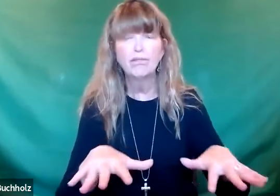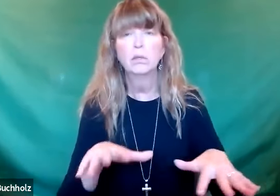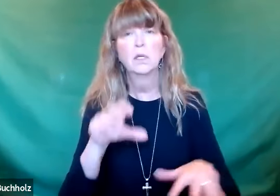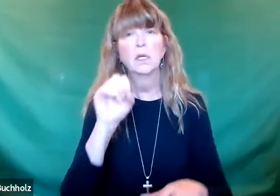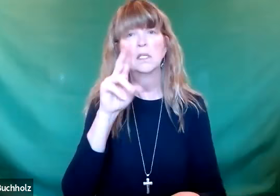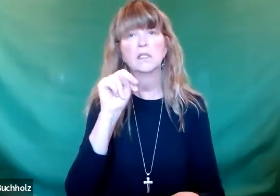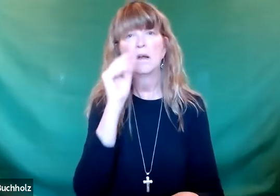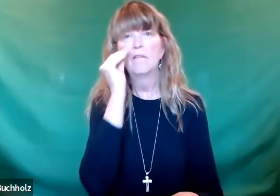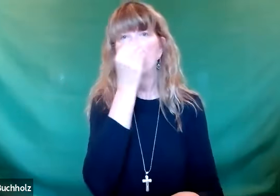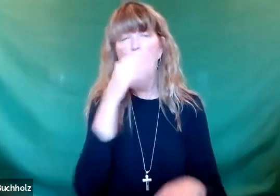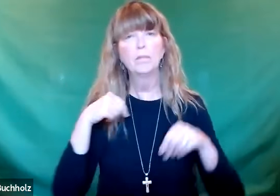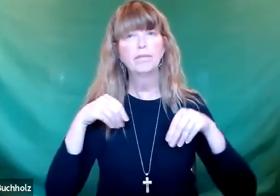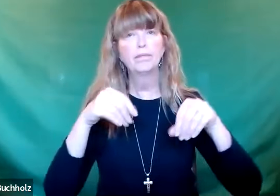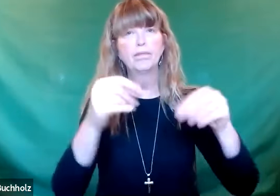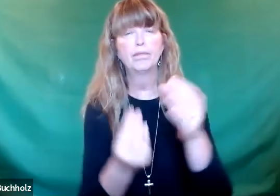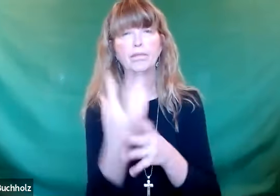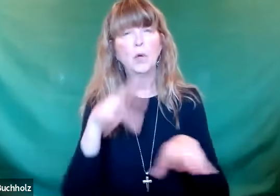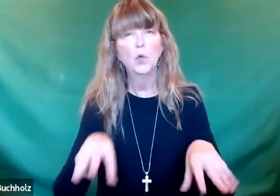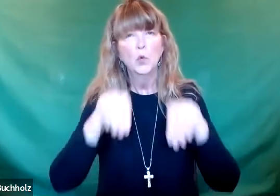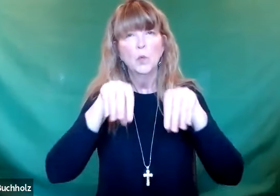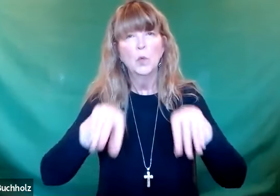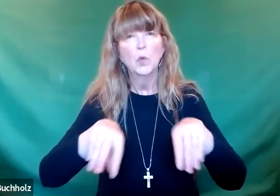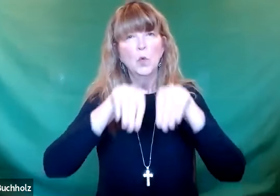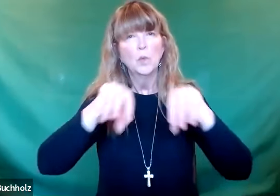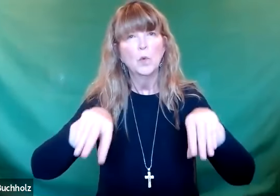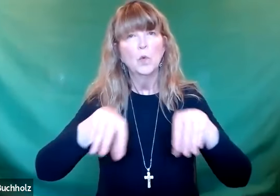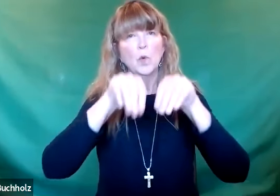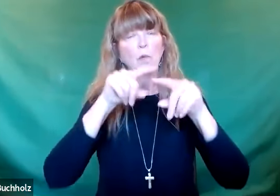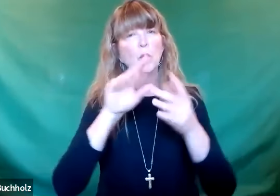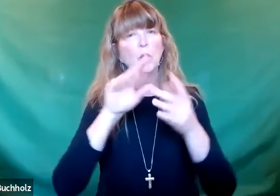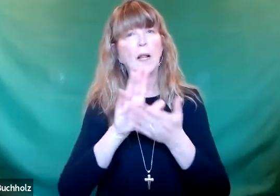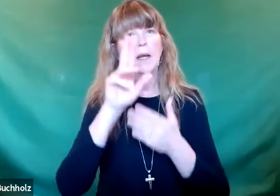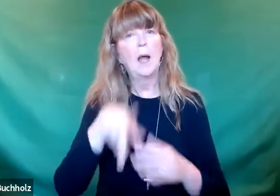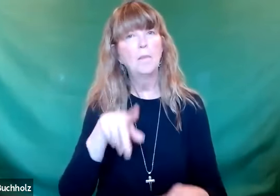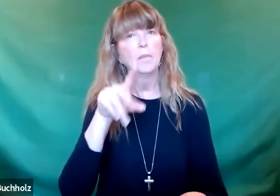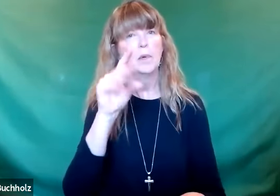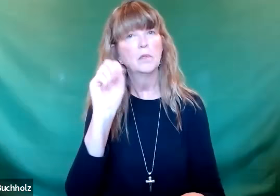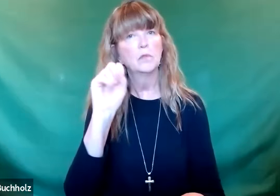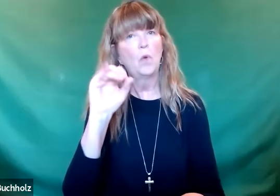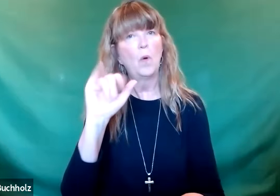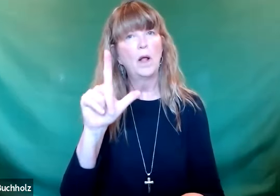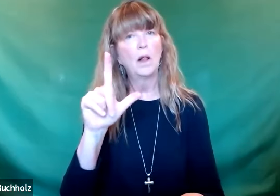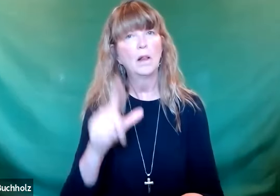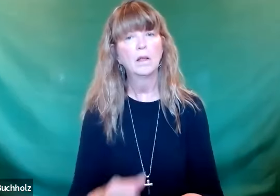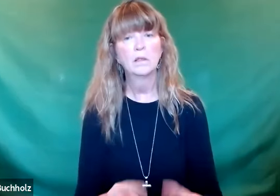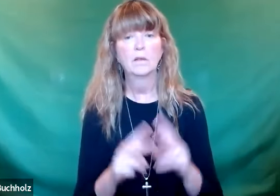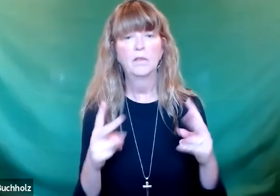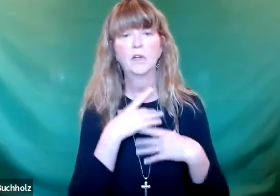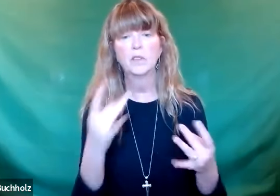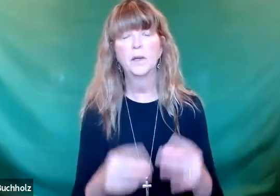a toxic spill, sunflowers will be planted to absorb the toxins from the soil and